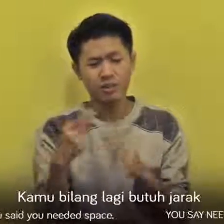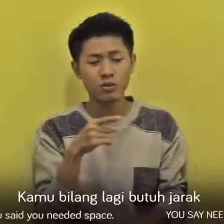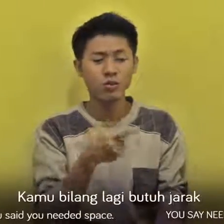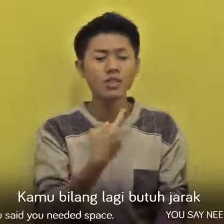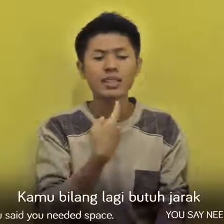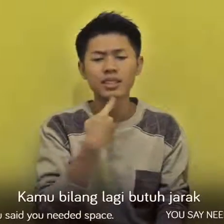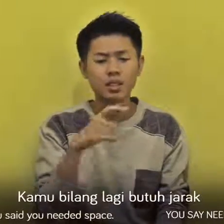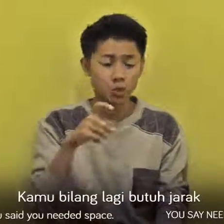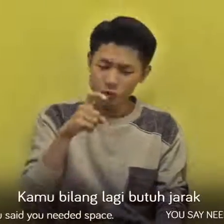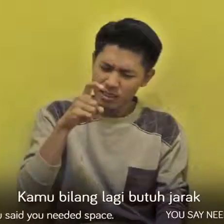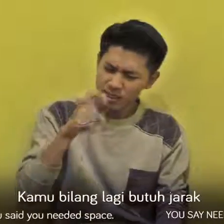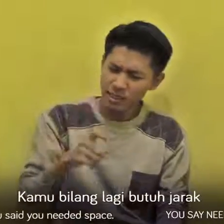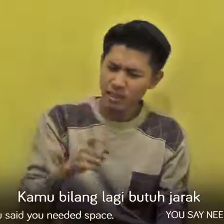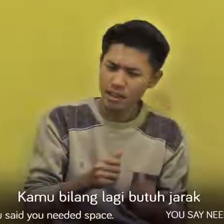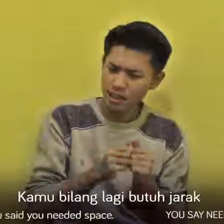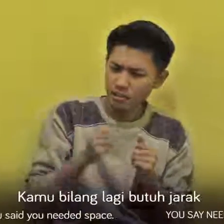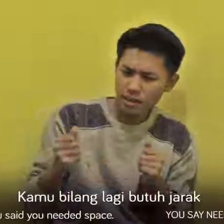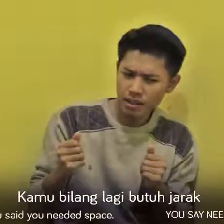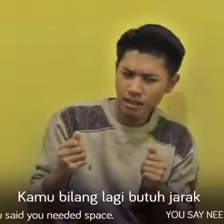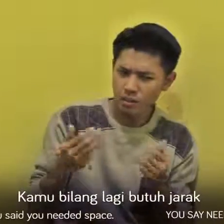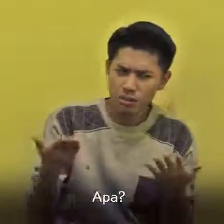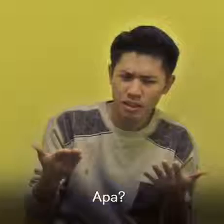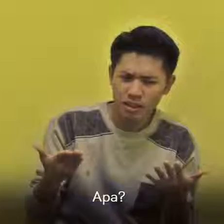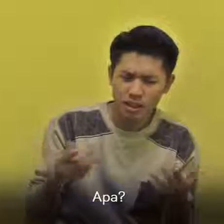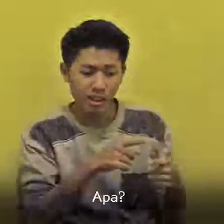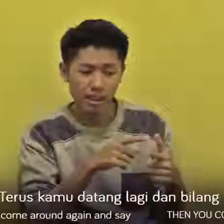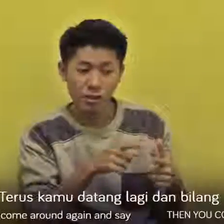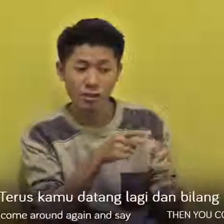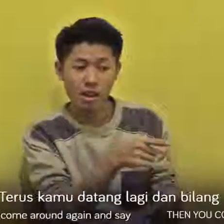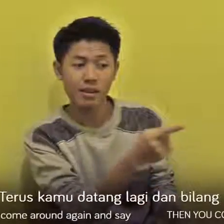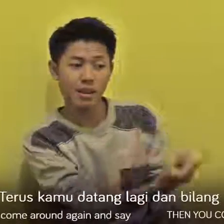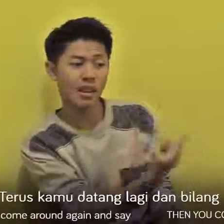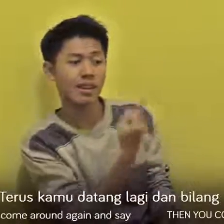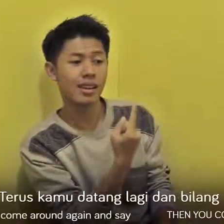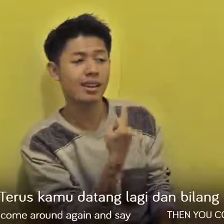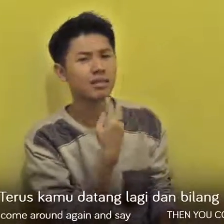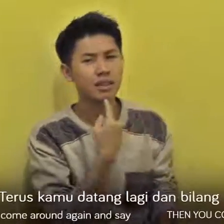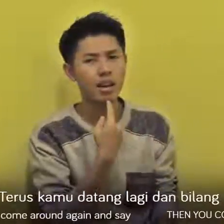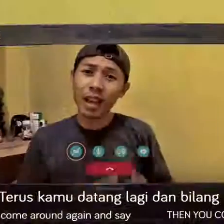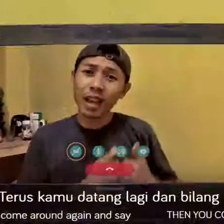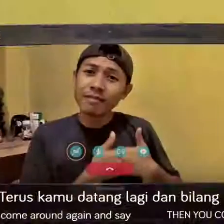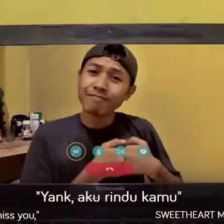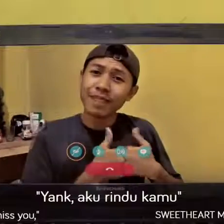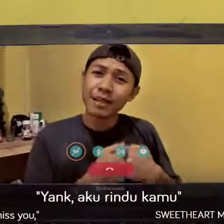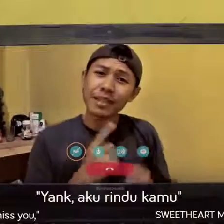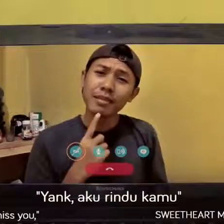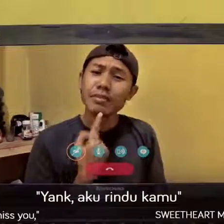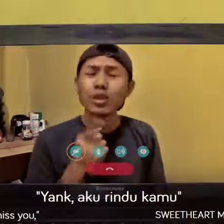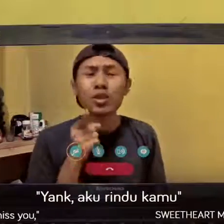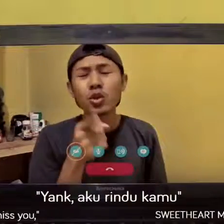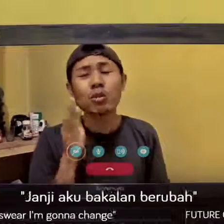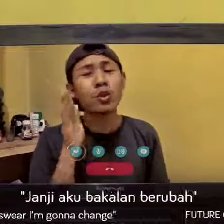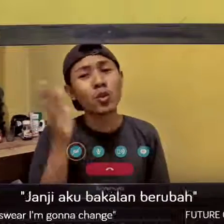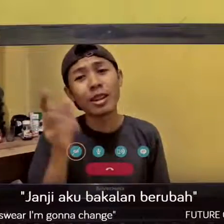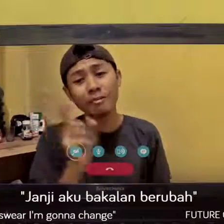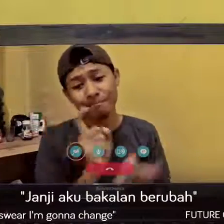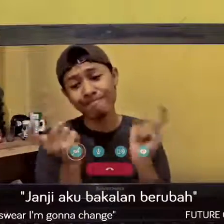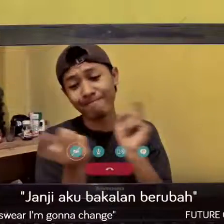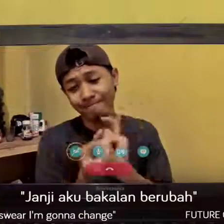when you Said you needed space What then you come around again and say, baby, I miss you when I swear I'm gonna